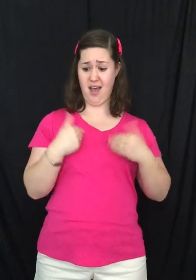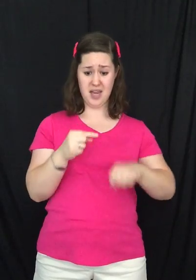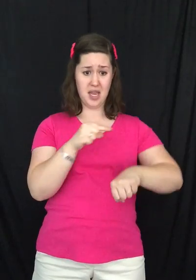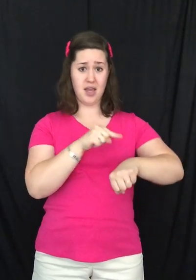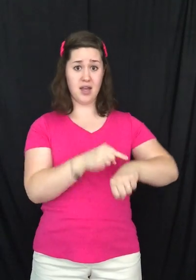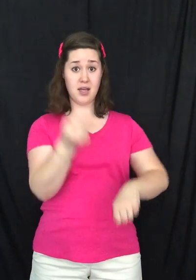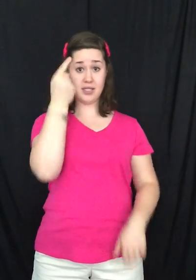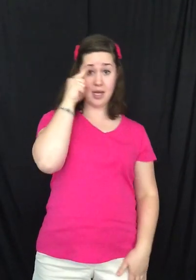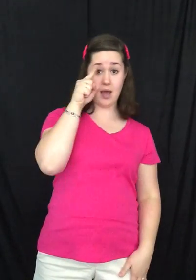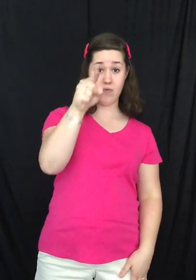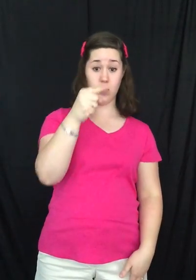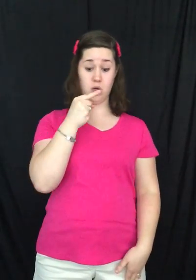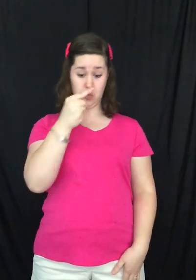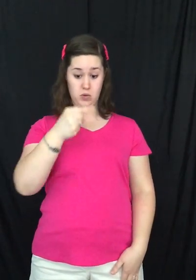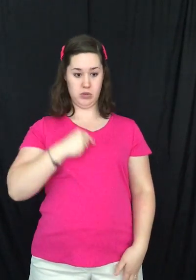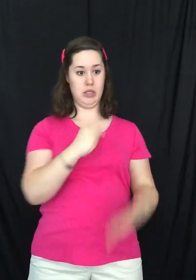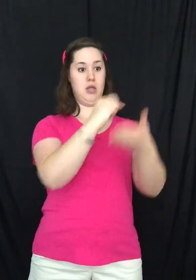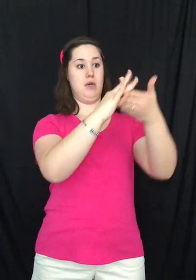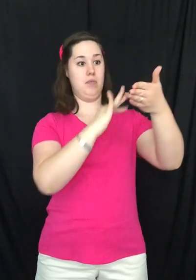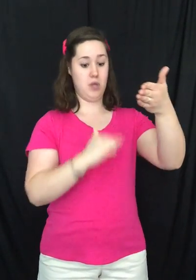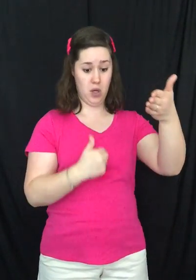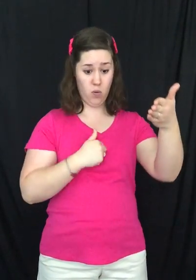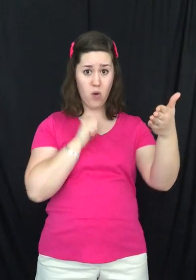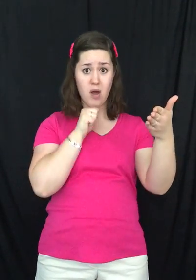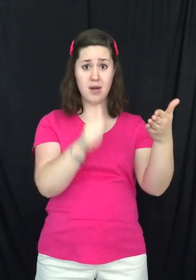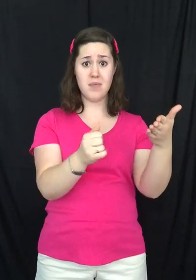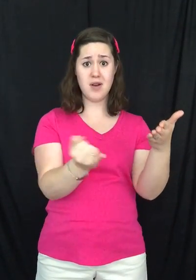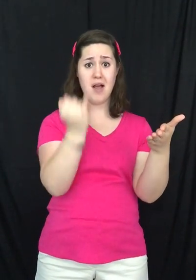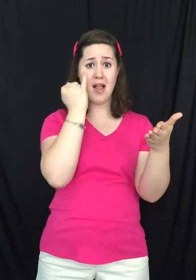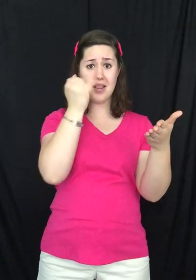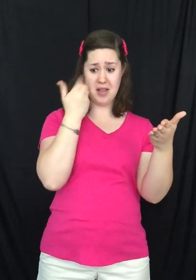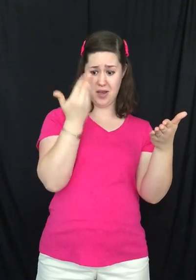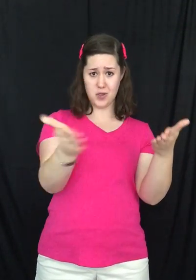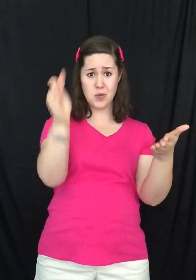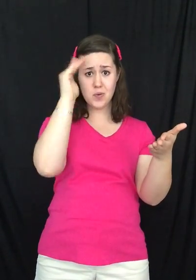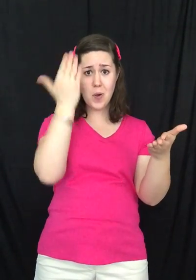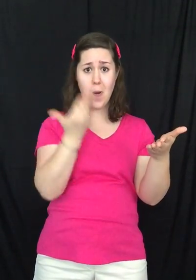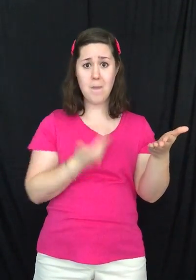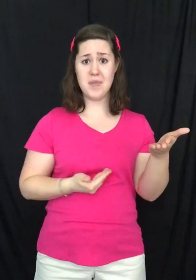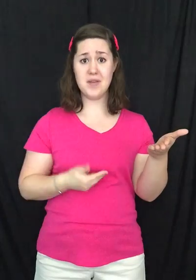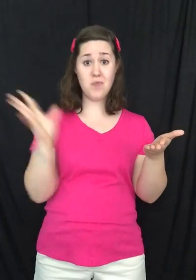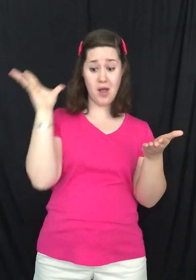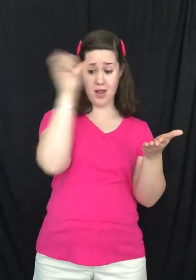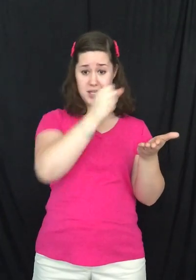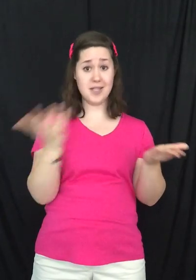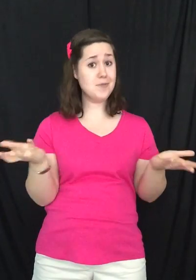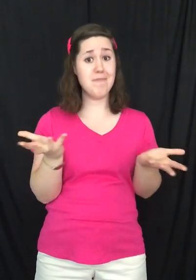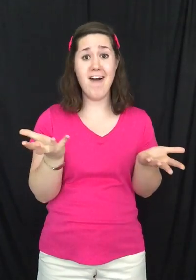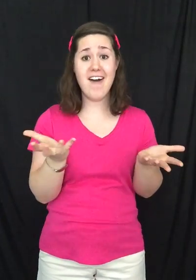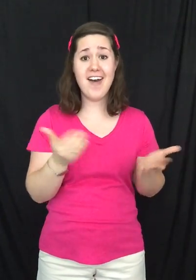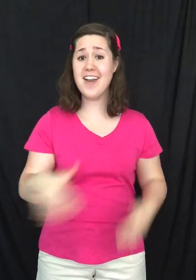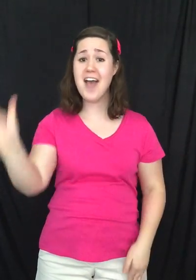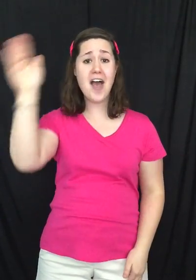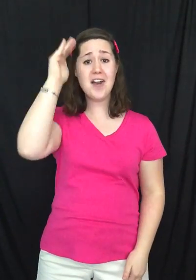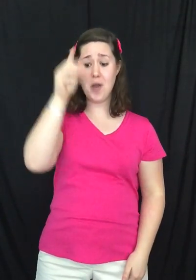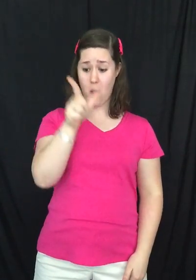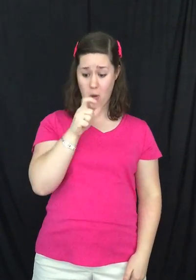I ain't got time for you telling me What I'm not like, you know me Well guess what, I know